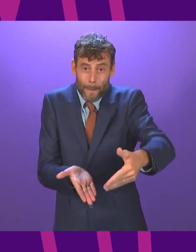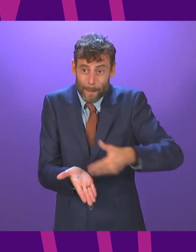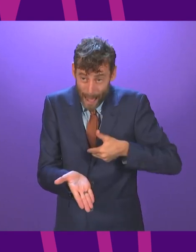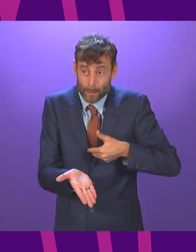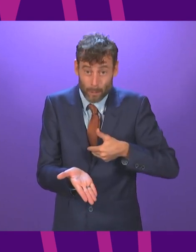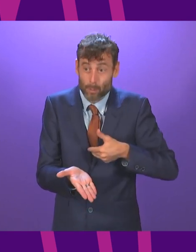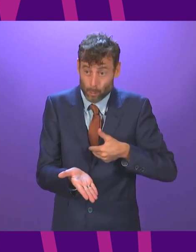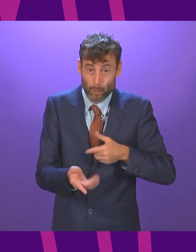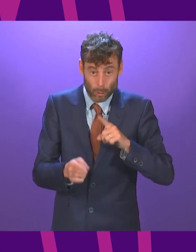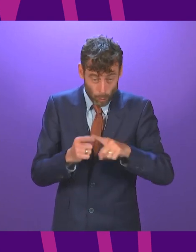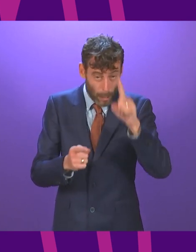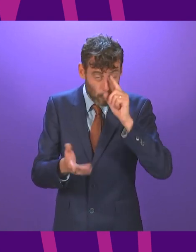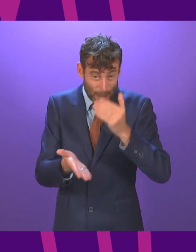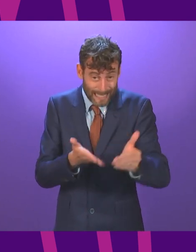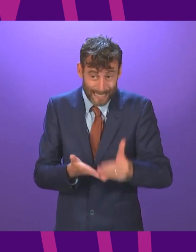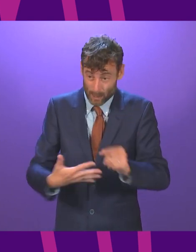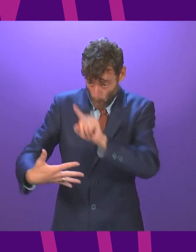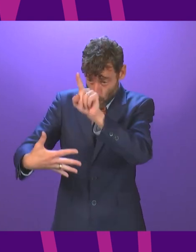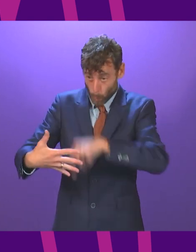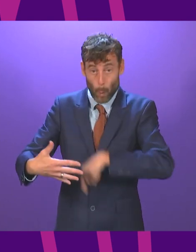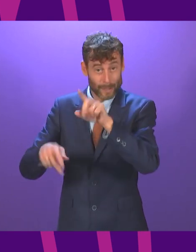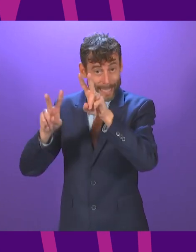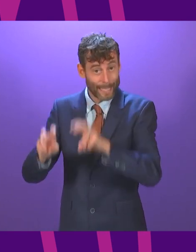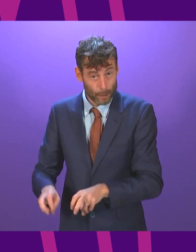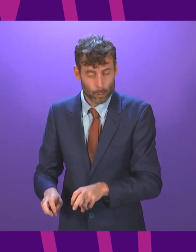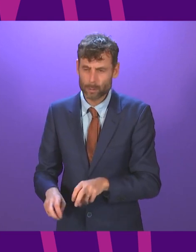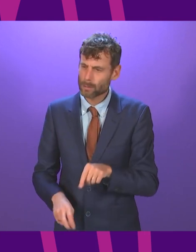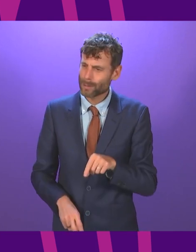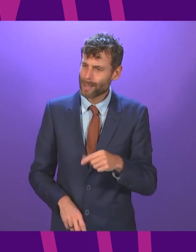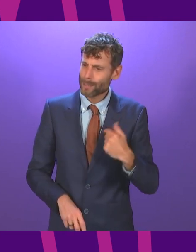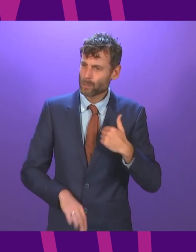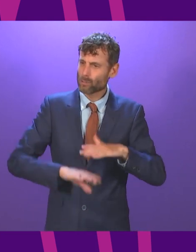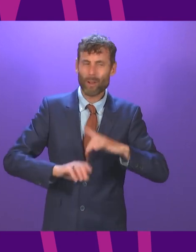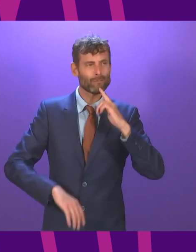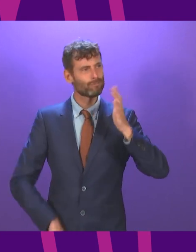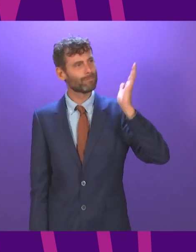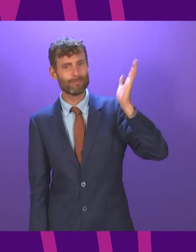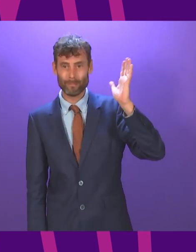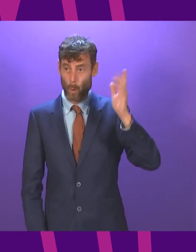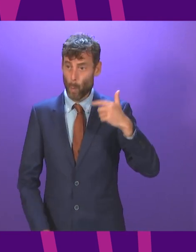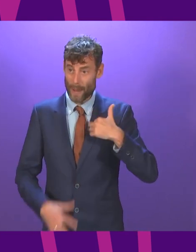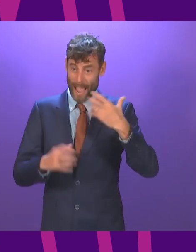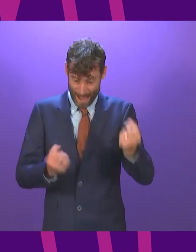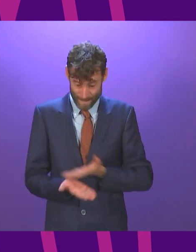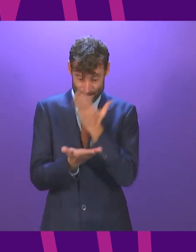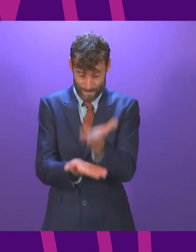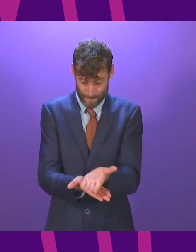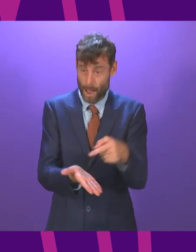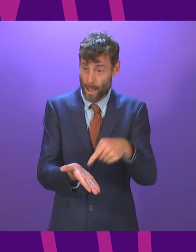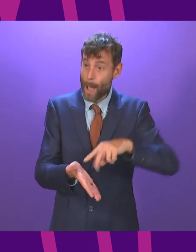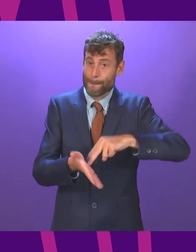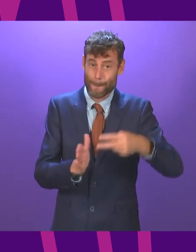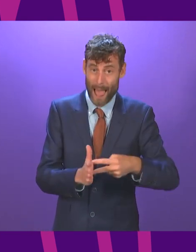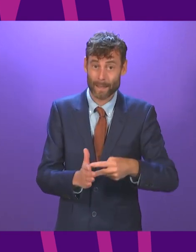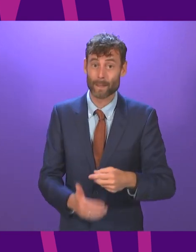substance. And we have agreed to do that notwithstanding the disagreements between us. we are, both of us,